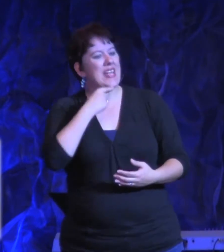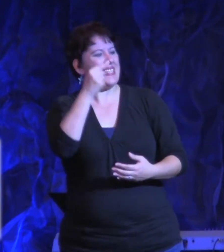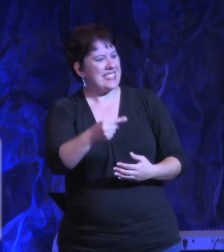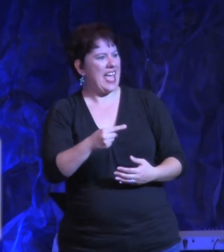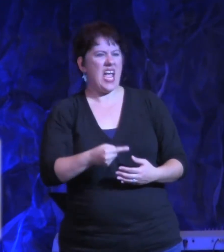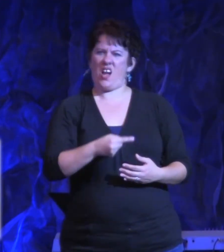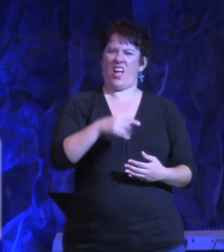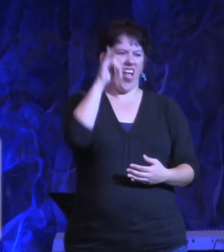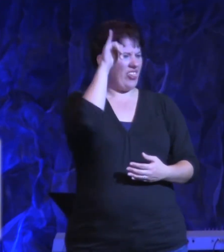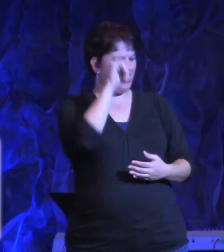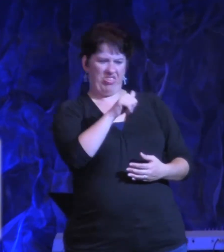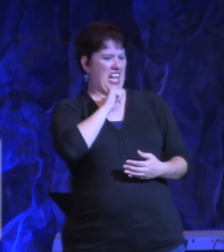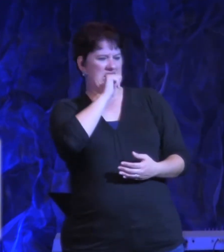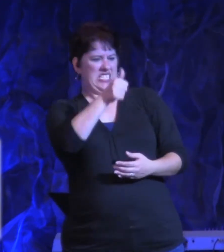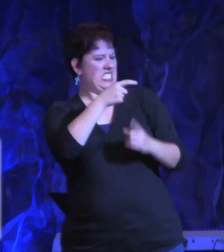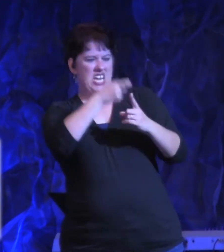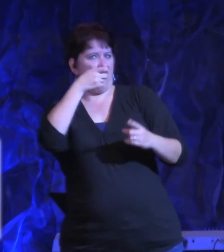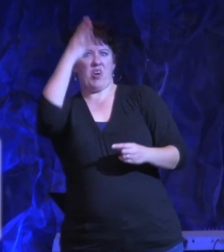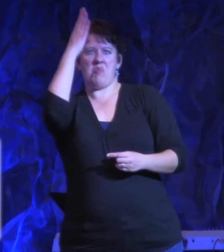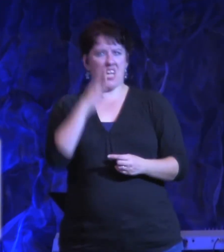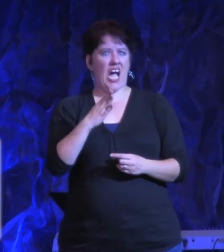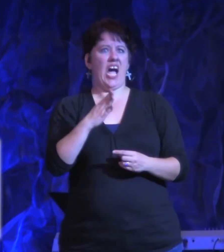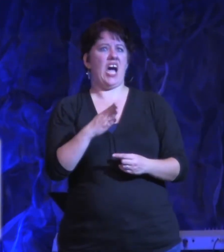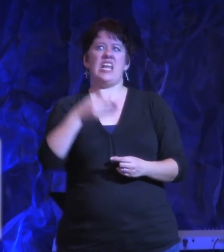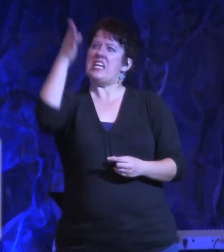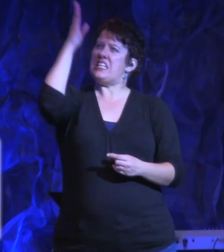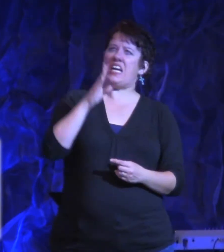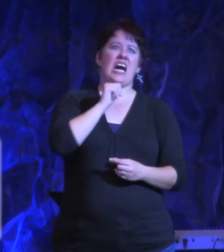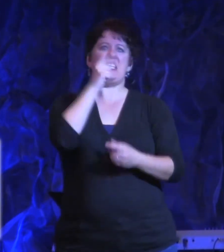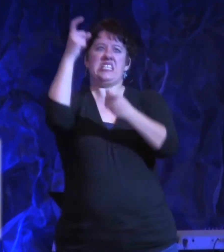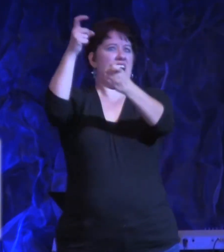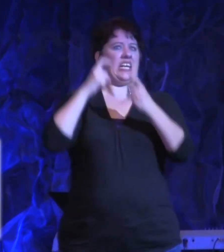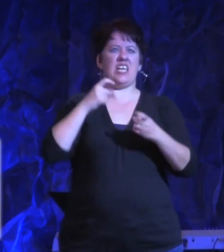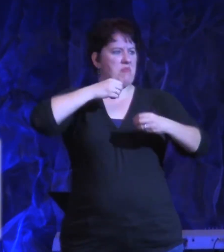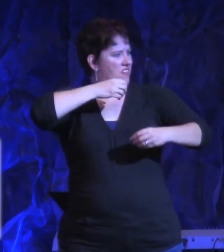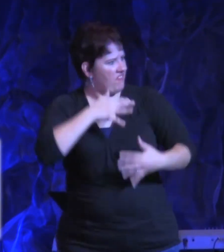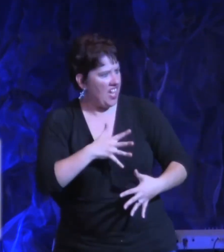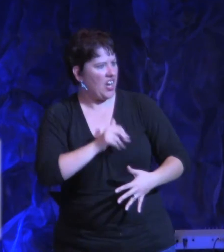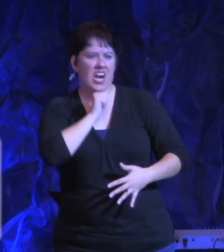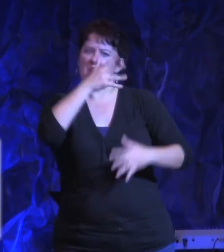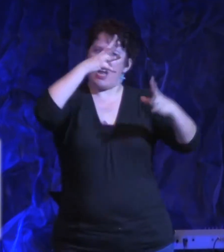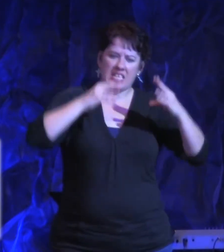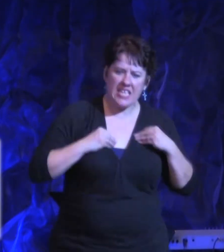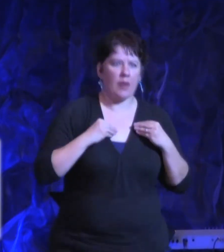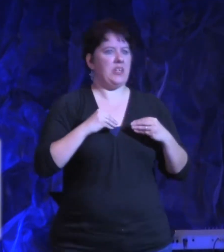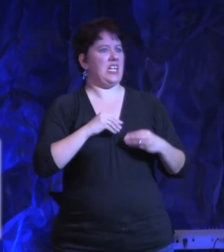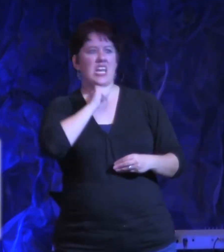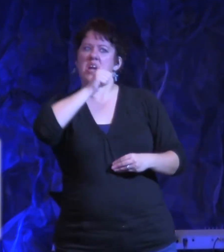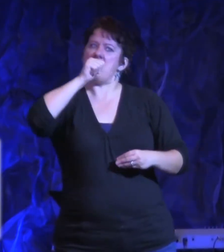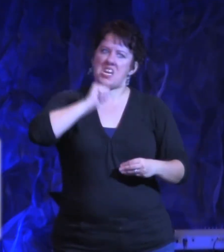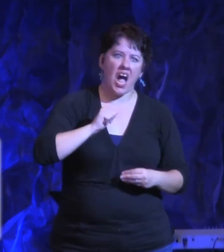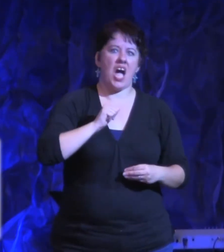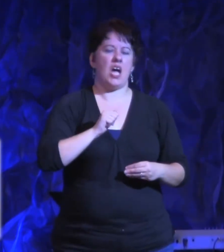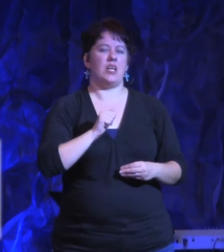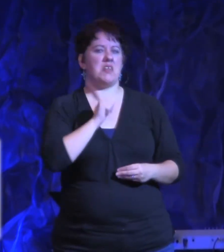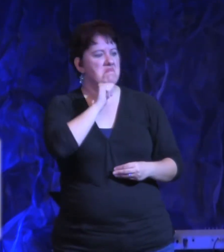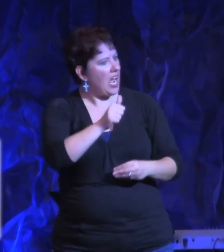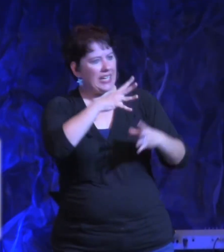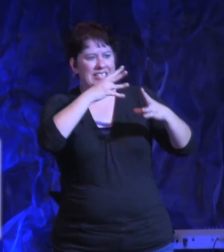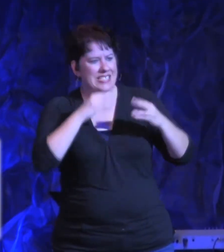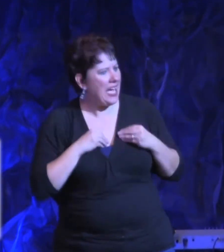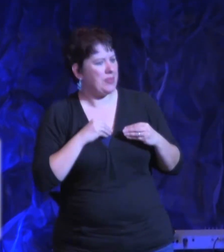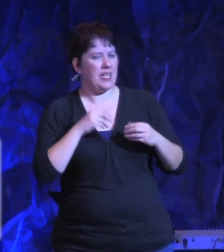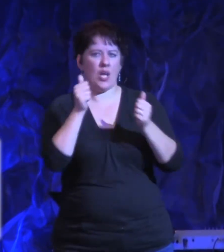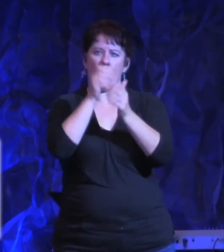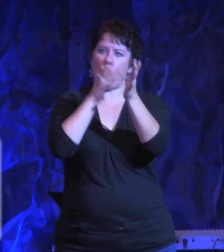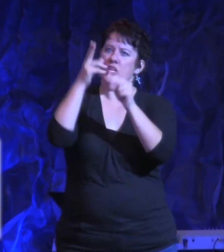hadn't given me this fear. And I'm not receiving, I'm not walking in it, and I'm not living in it in the mighty name of Jesus. It's not